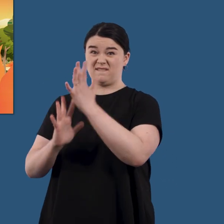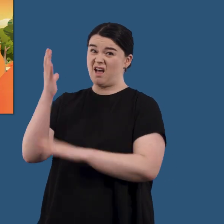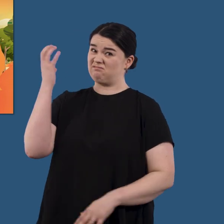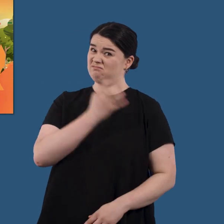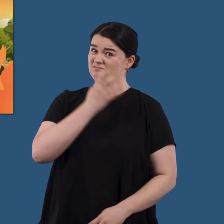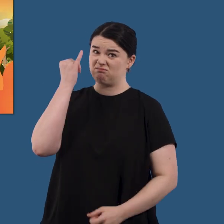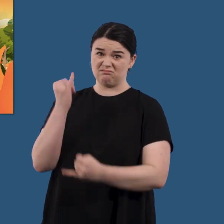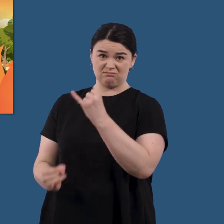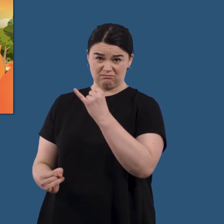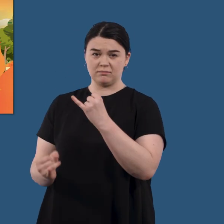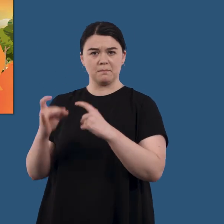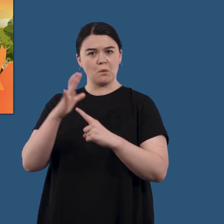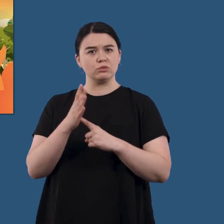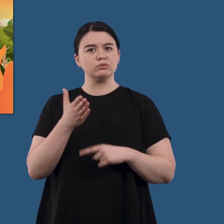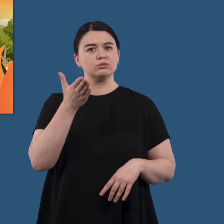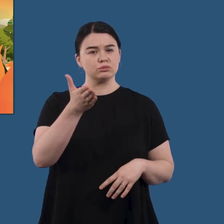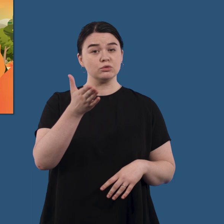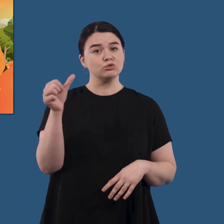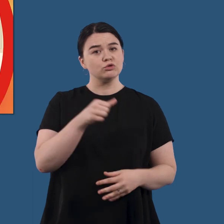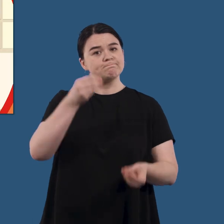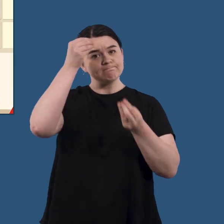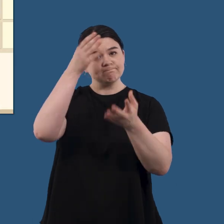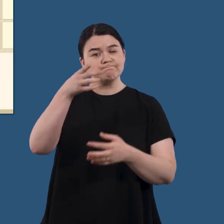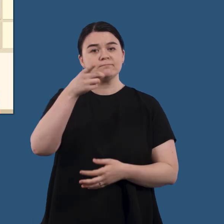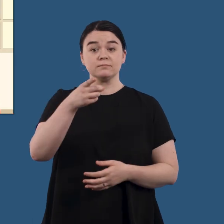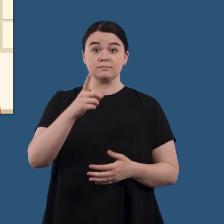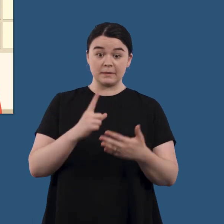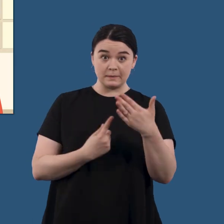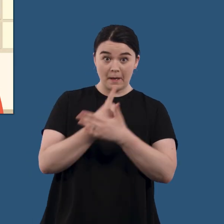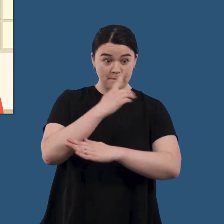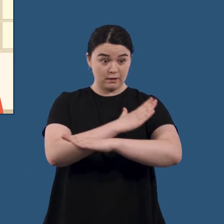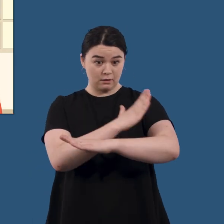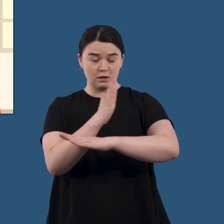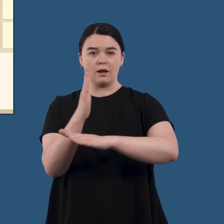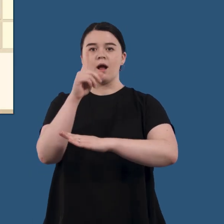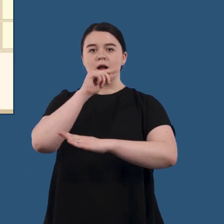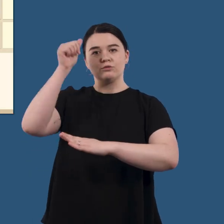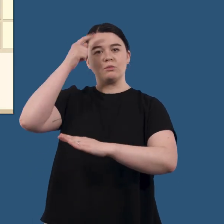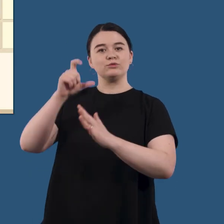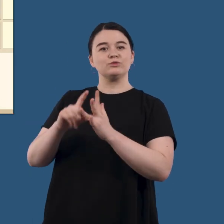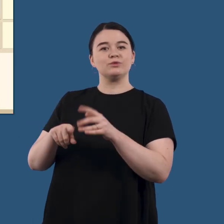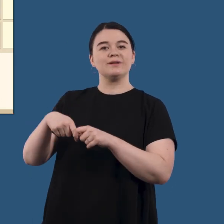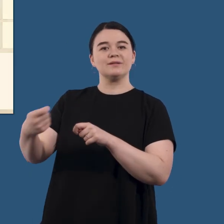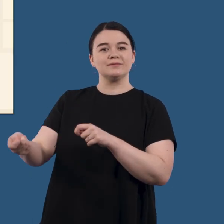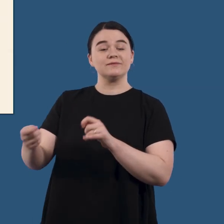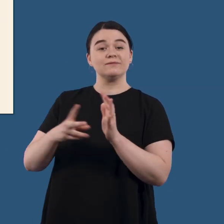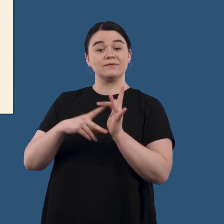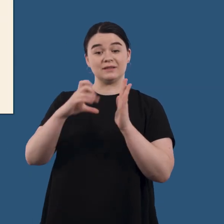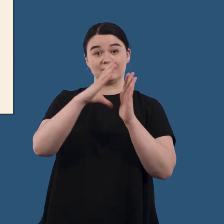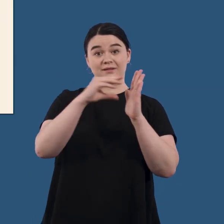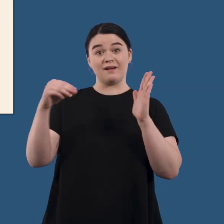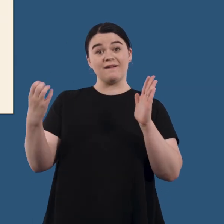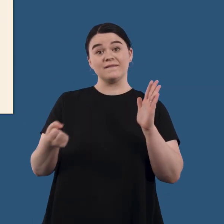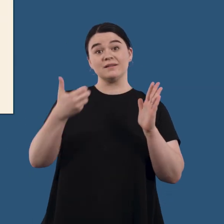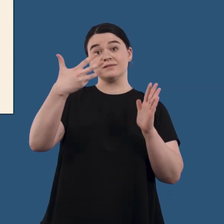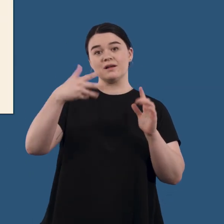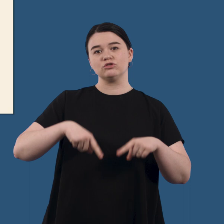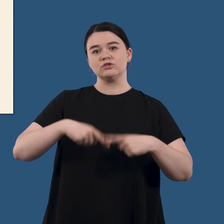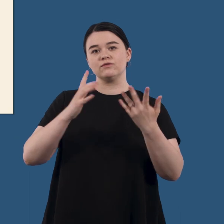rating, the more dangerous the conditions. The rating should be your prompt to take action. There are nine fire weather districts in